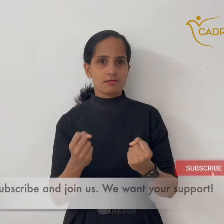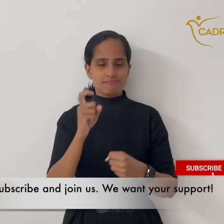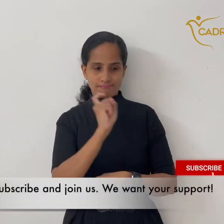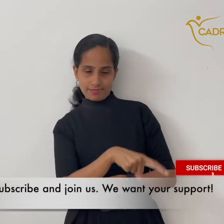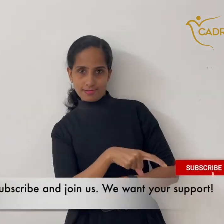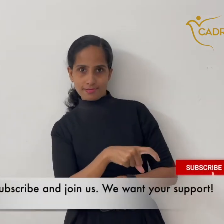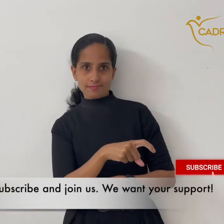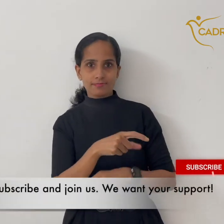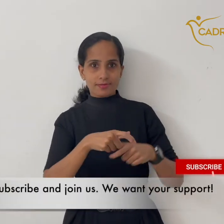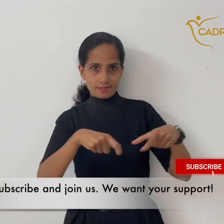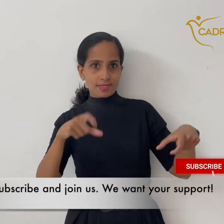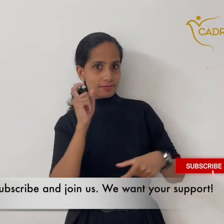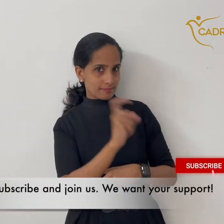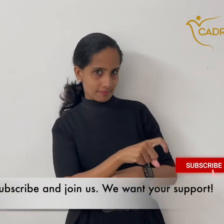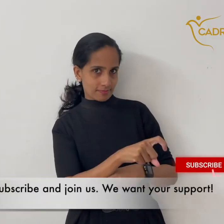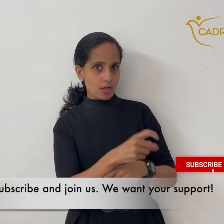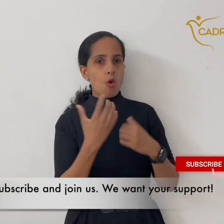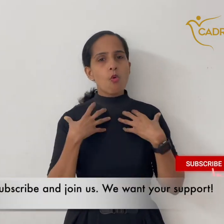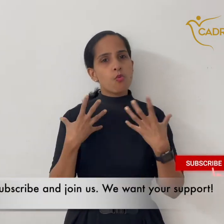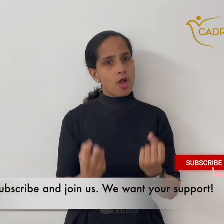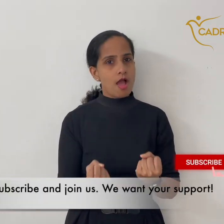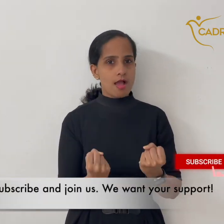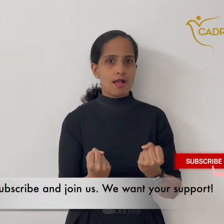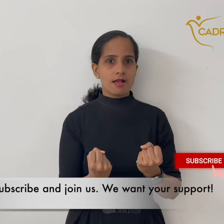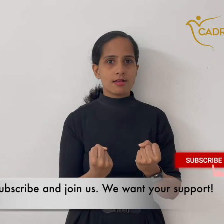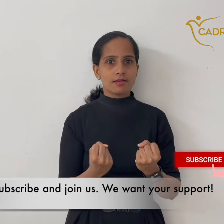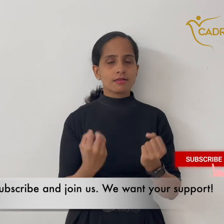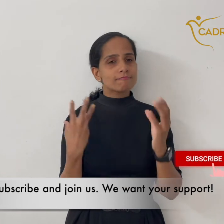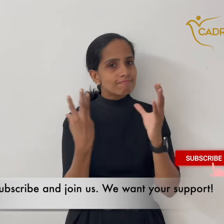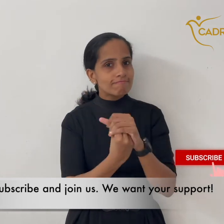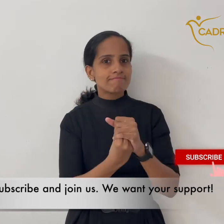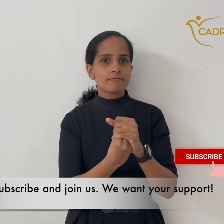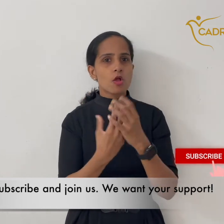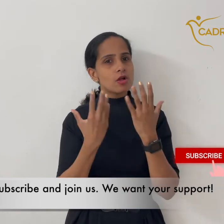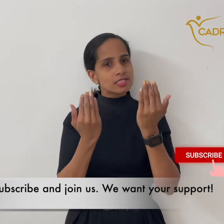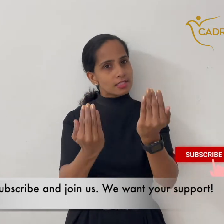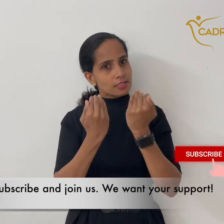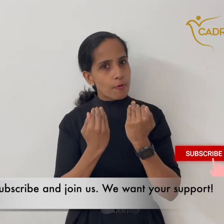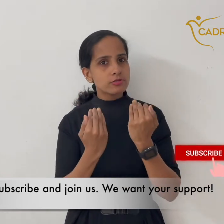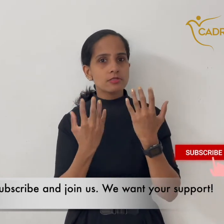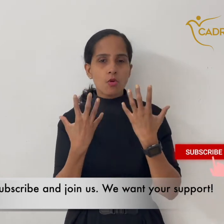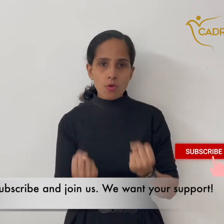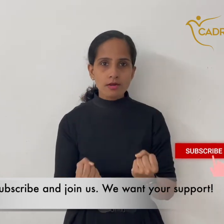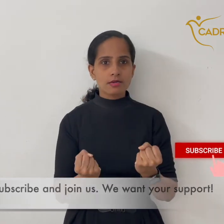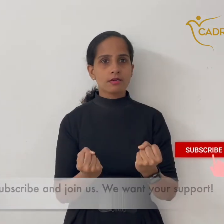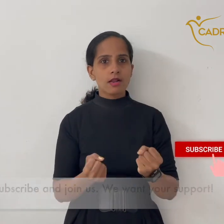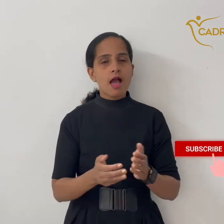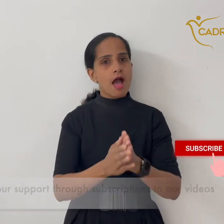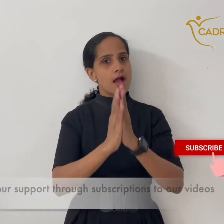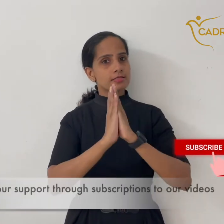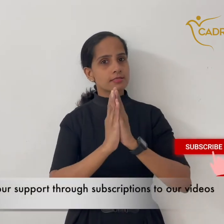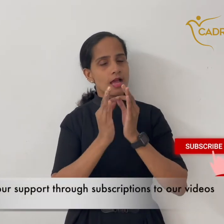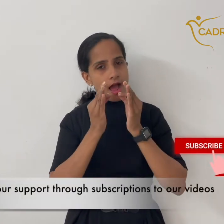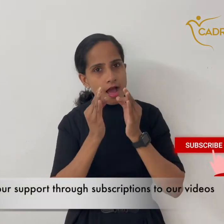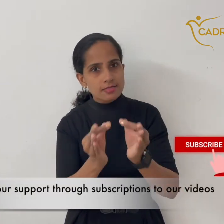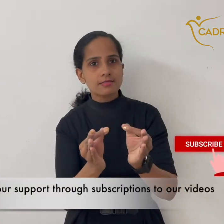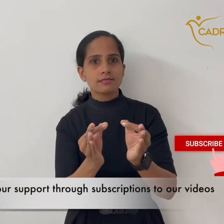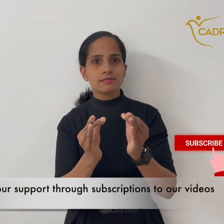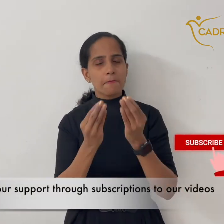We want your support. We request you for your support through subscription to our videos.